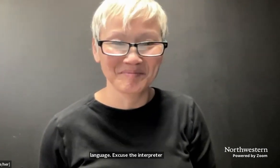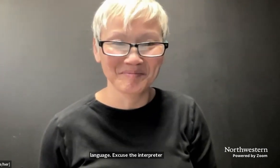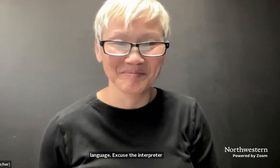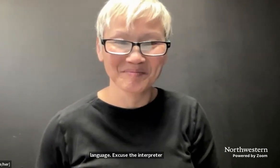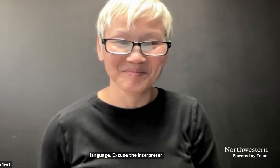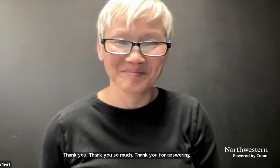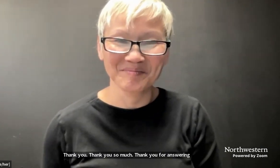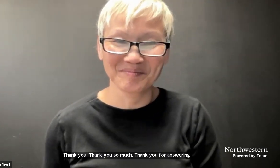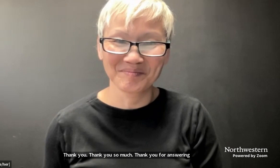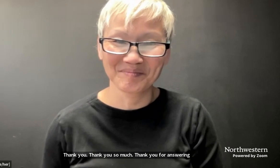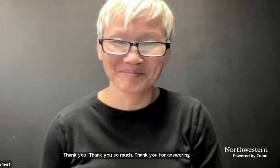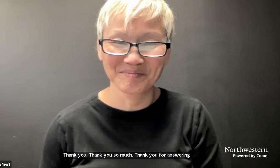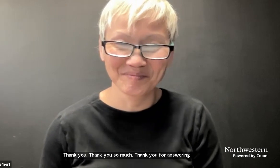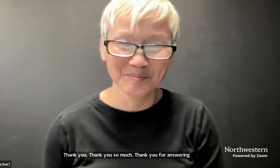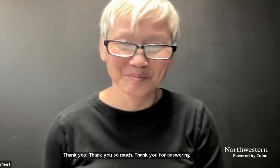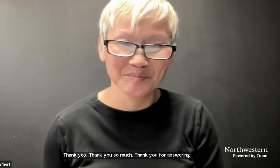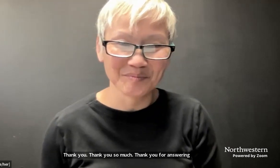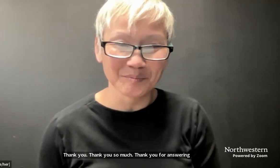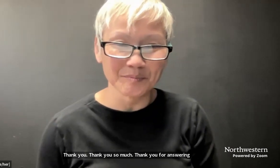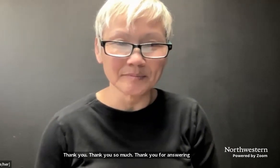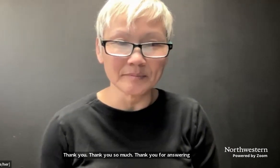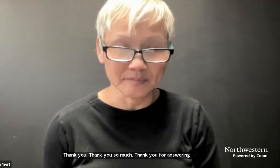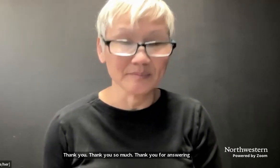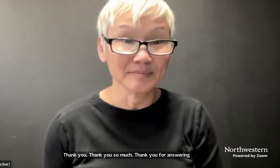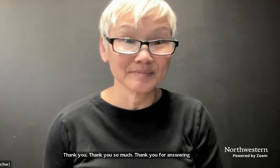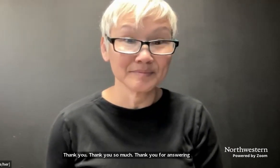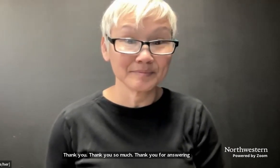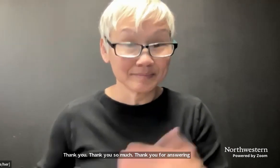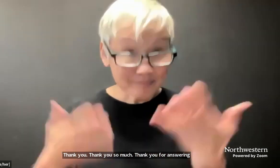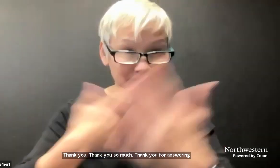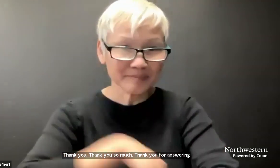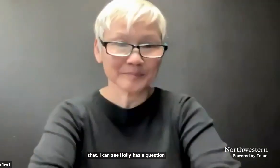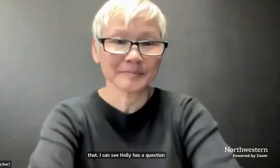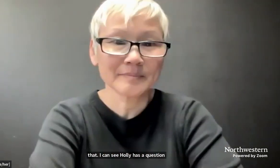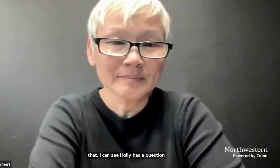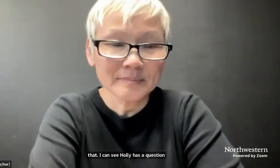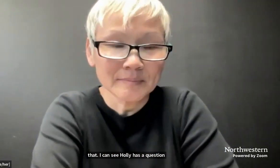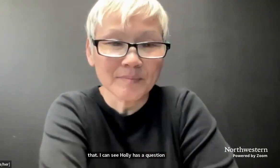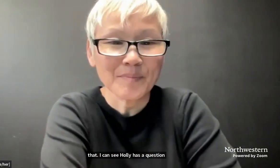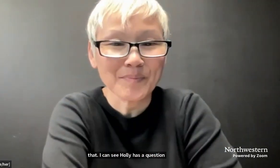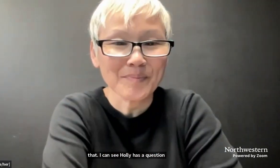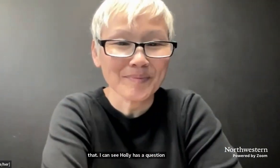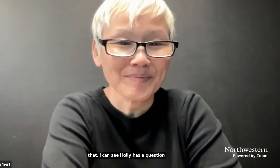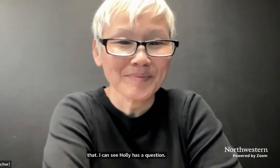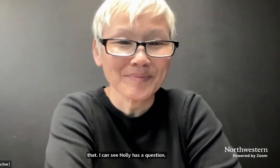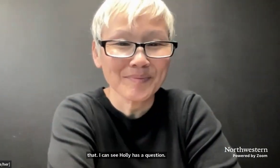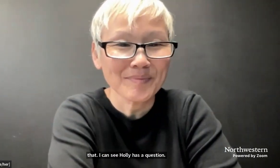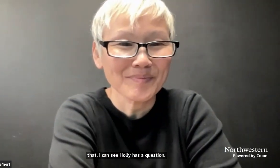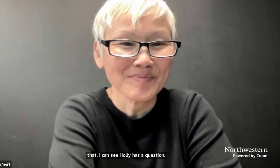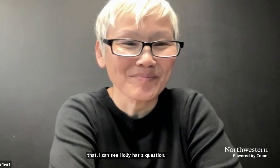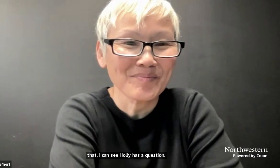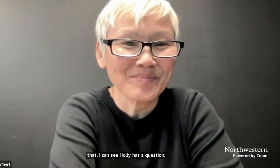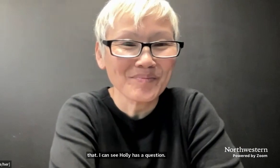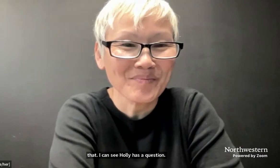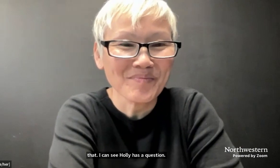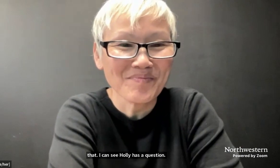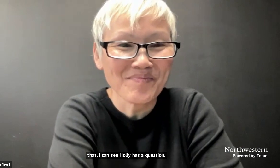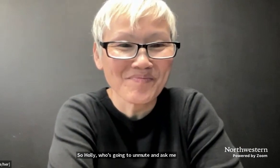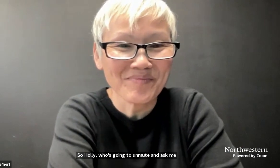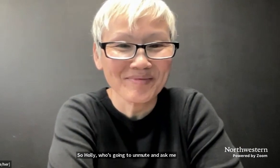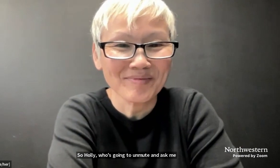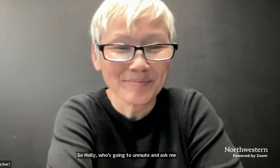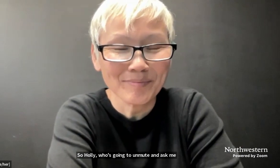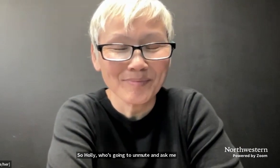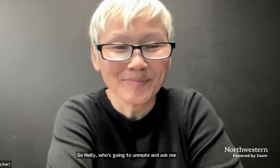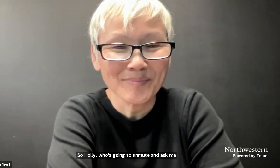I can see Holly has a question. So Holly, feel free to unmute and ask. Sure. Thank you very much